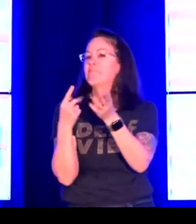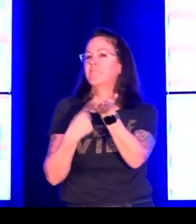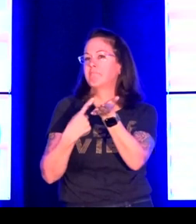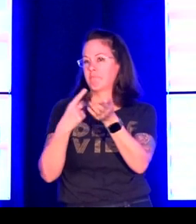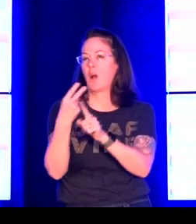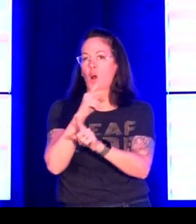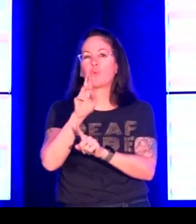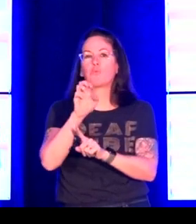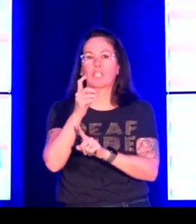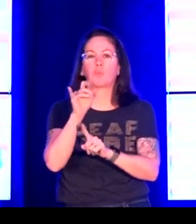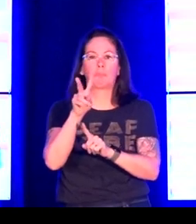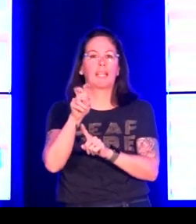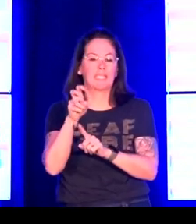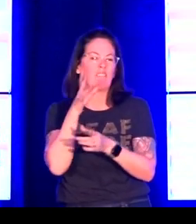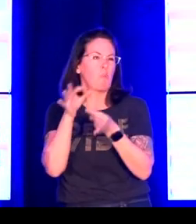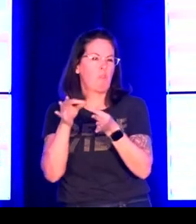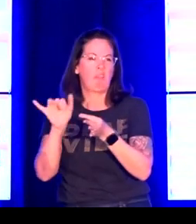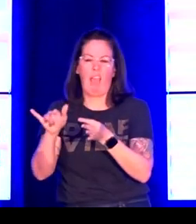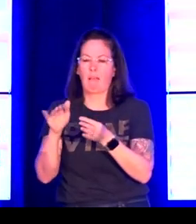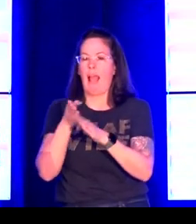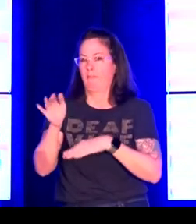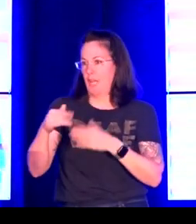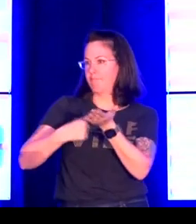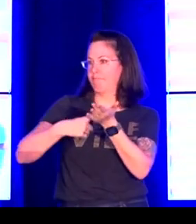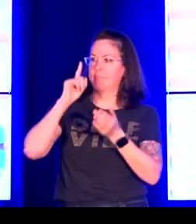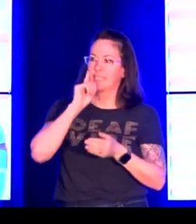So I'm highlighting specifically deaf researchers in this presentation.